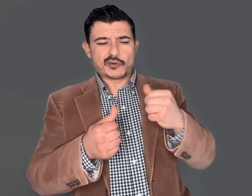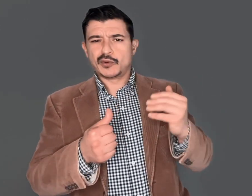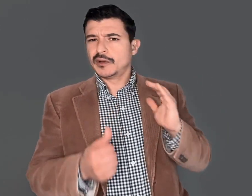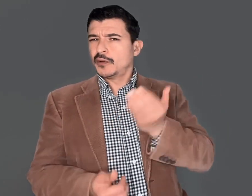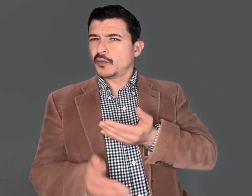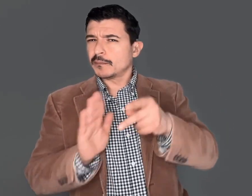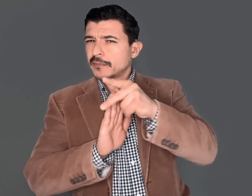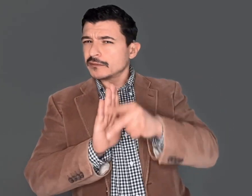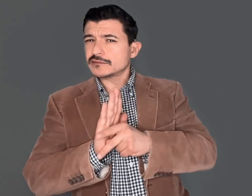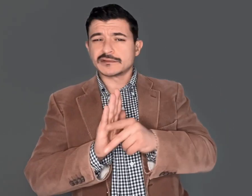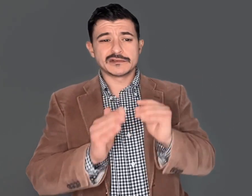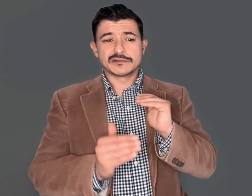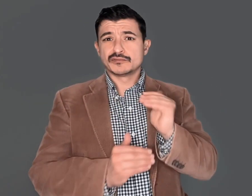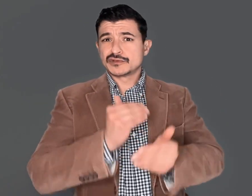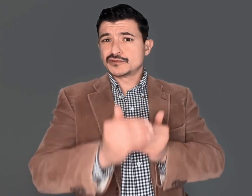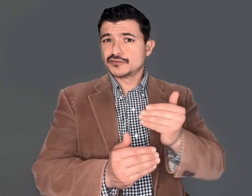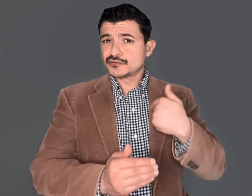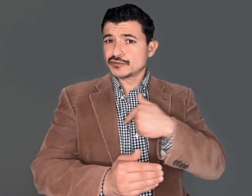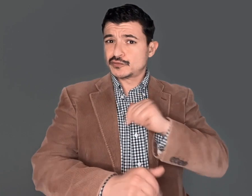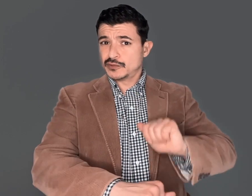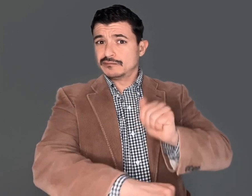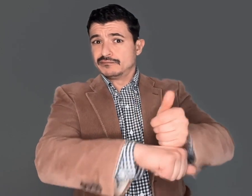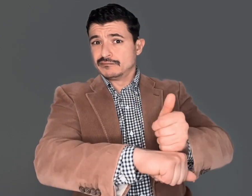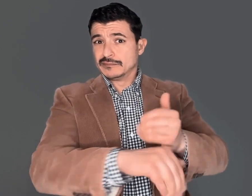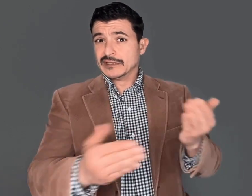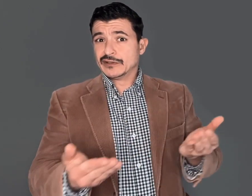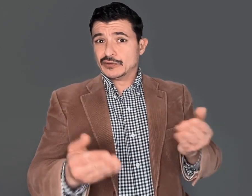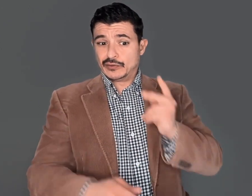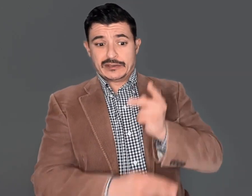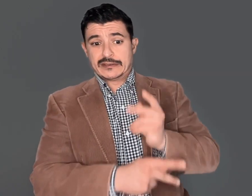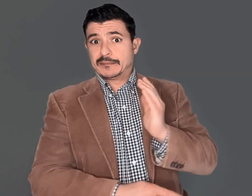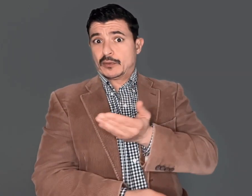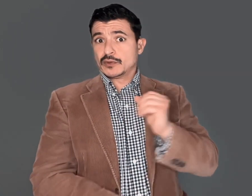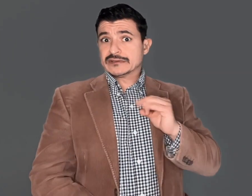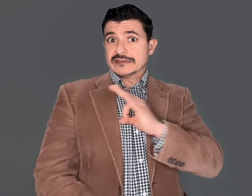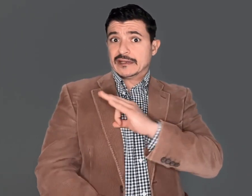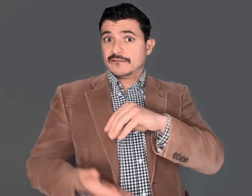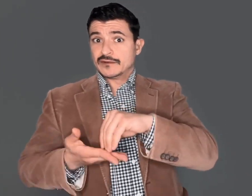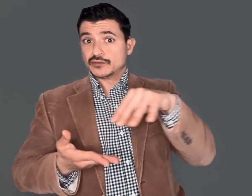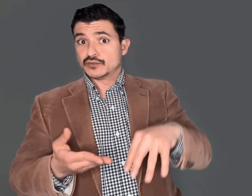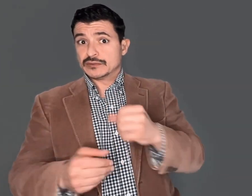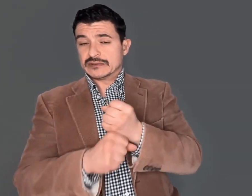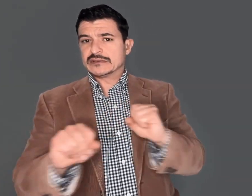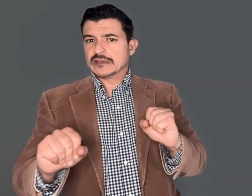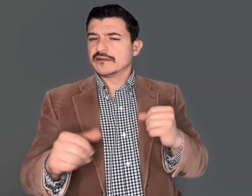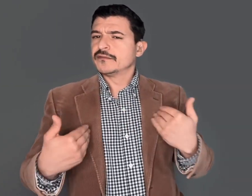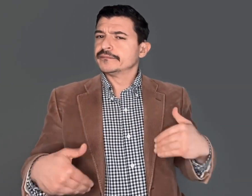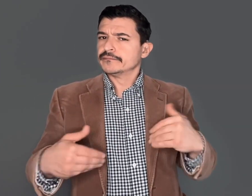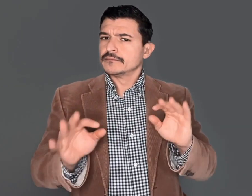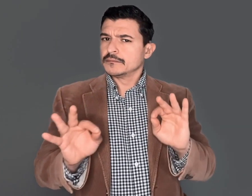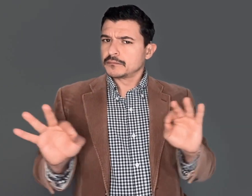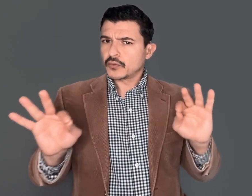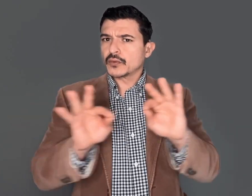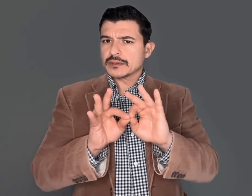serves as yet another reminder of the importance of the policies and procedures we have in place to keep our students and staff members safe.